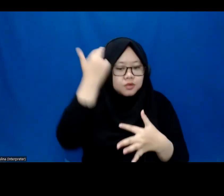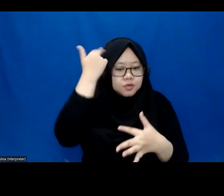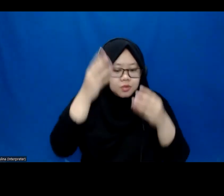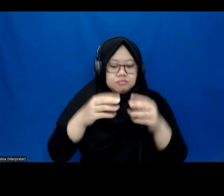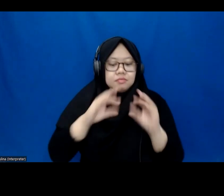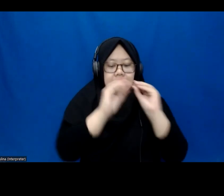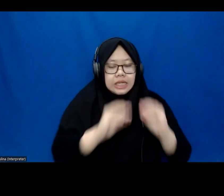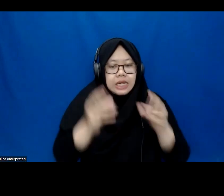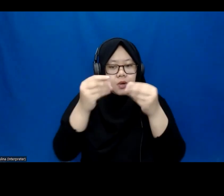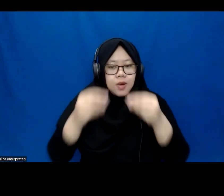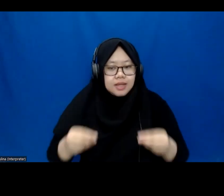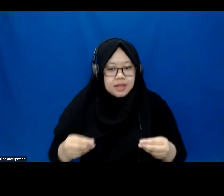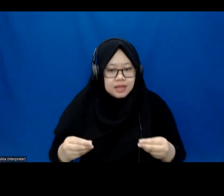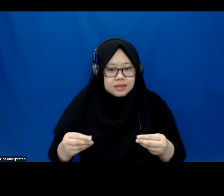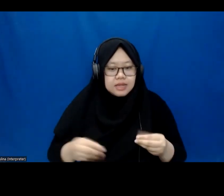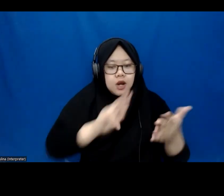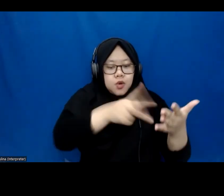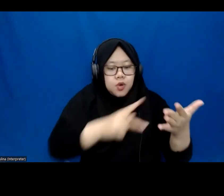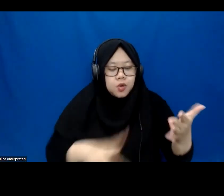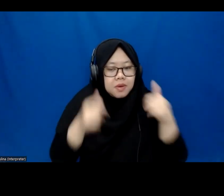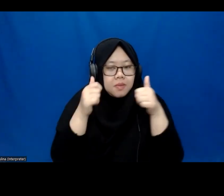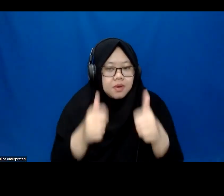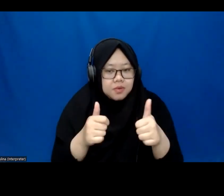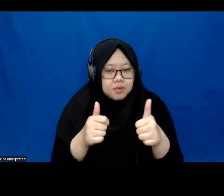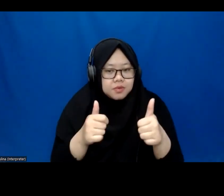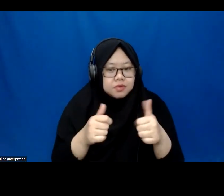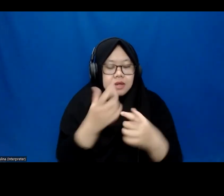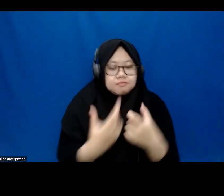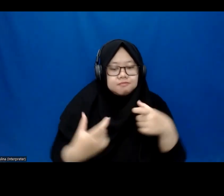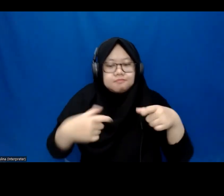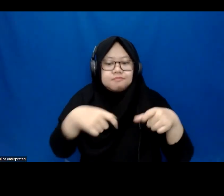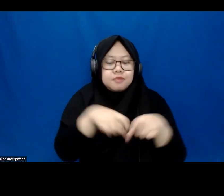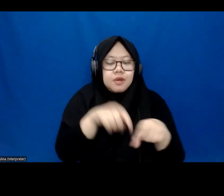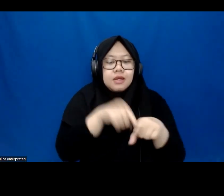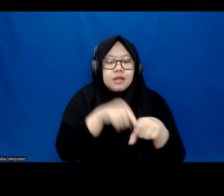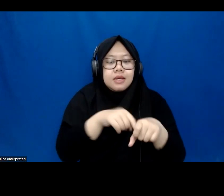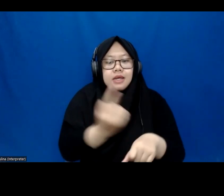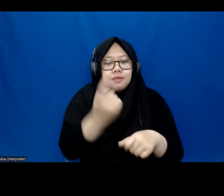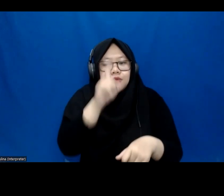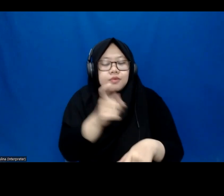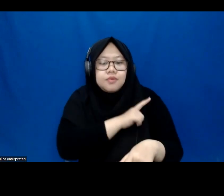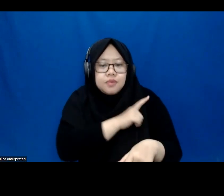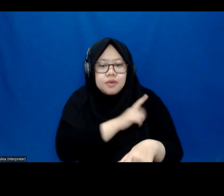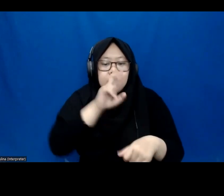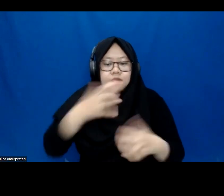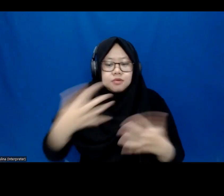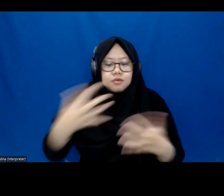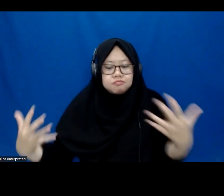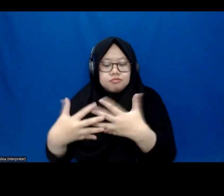mainstream curriculum that's adapted to their individual learning methods. And often it comes with adapted materials as well.